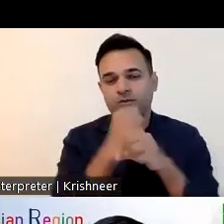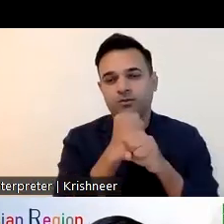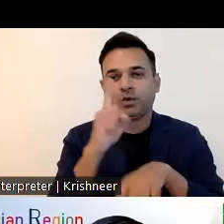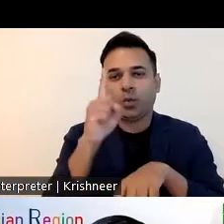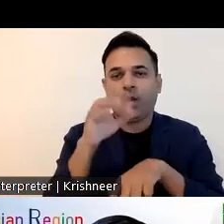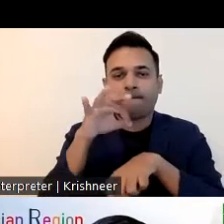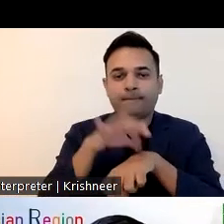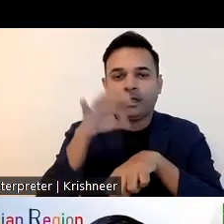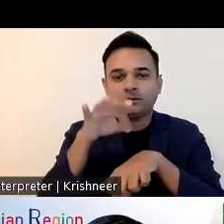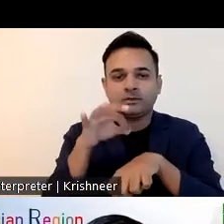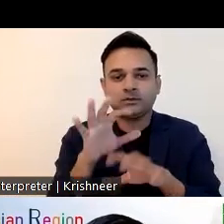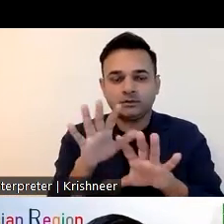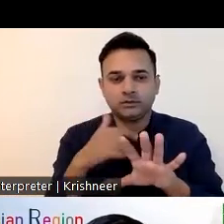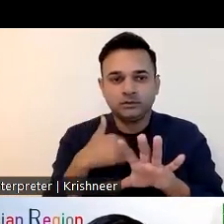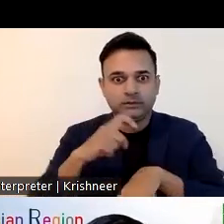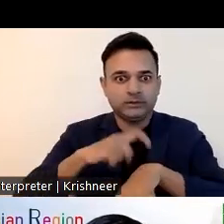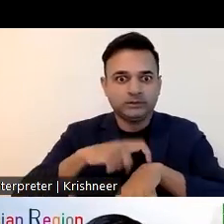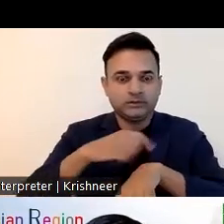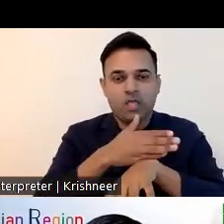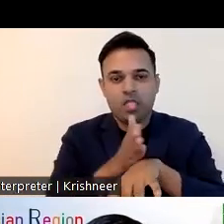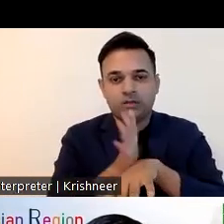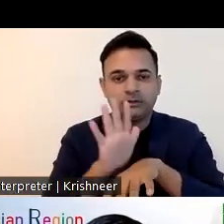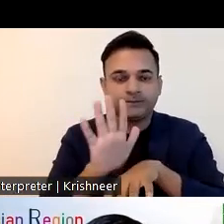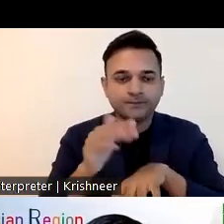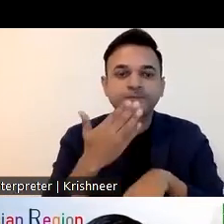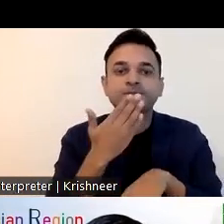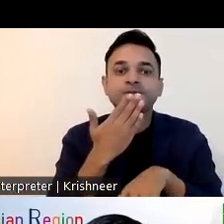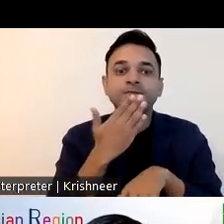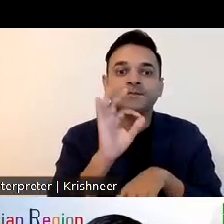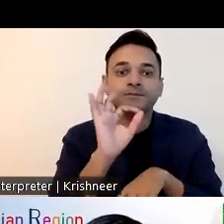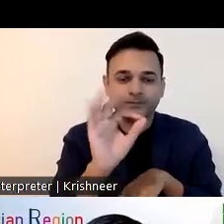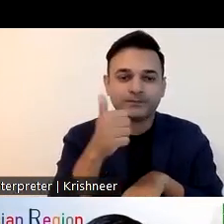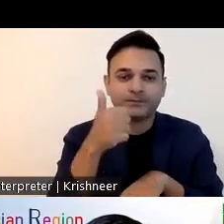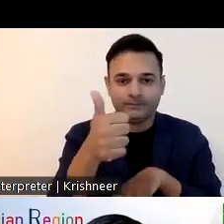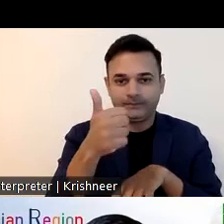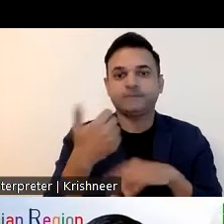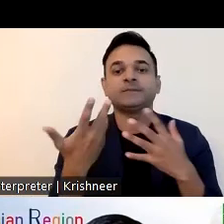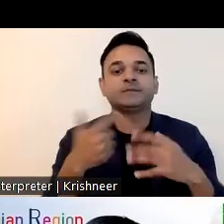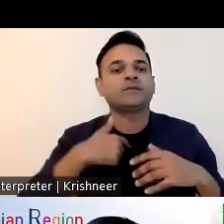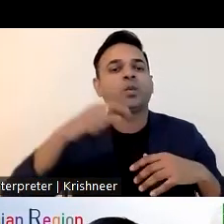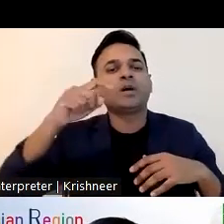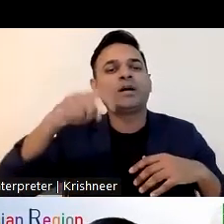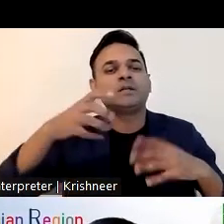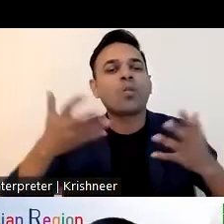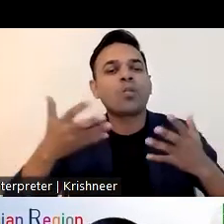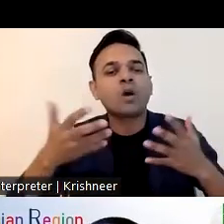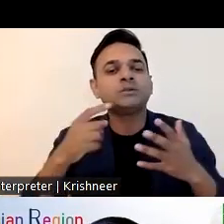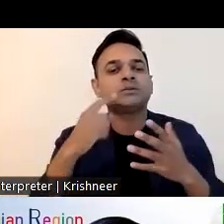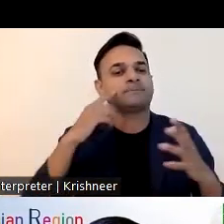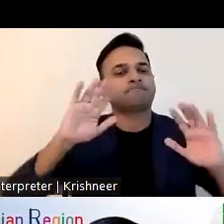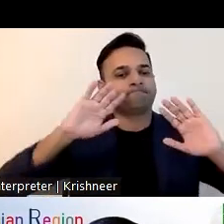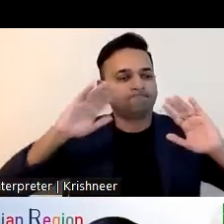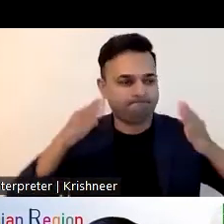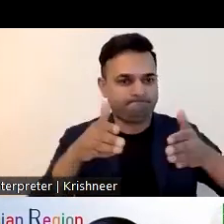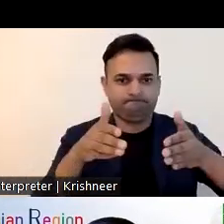how the person with disability can work and how they can maximize their profit while after hiring their